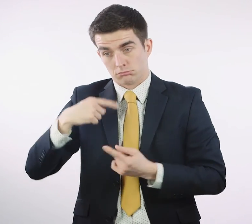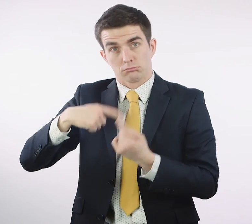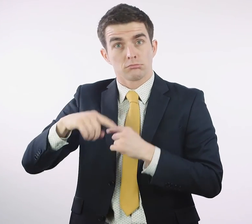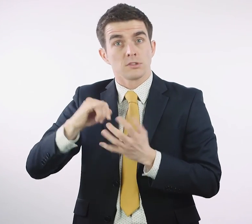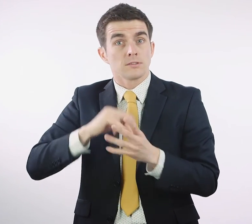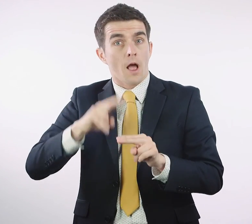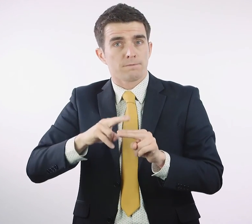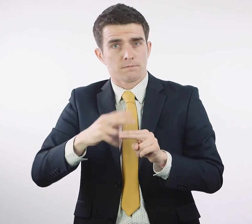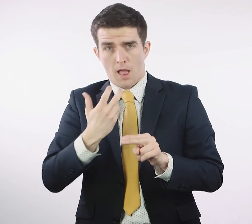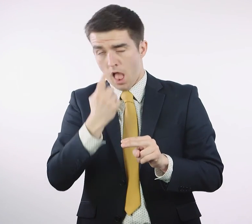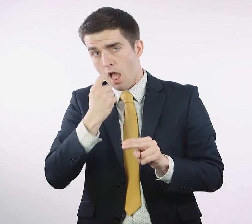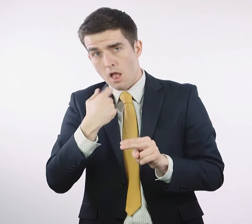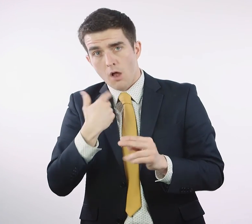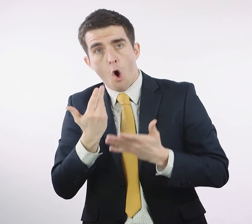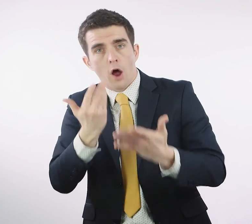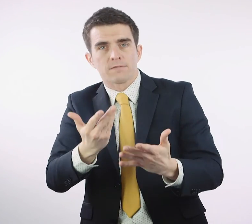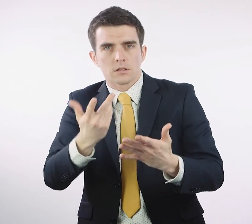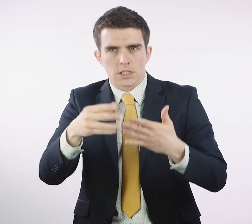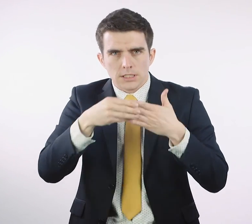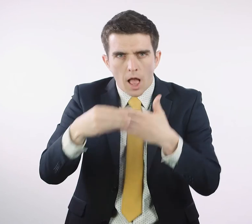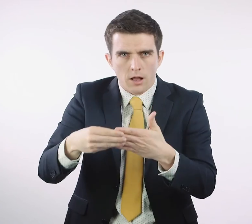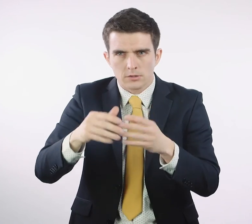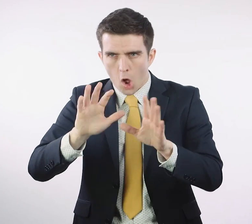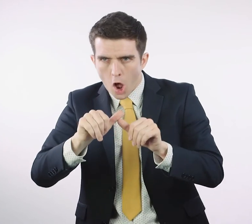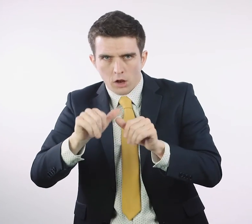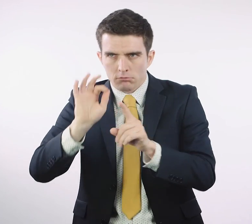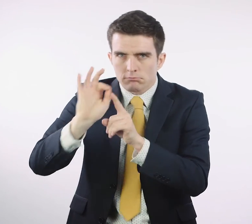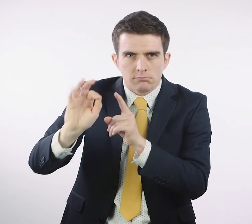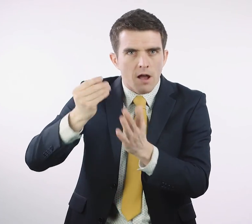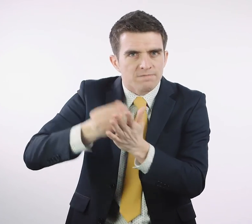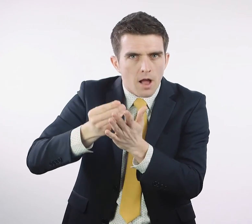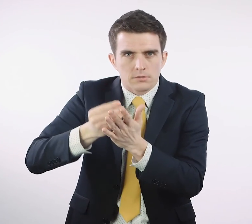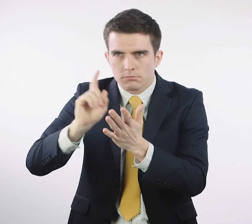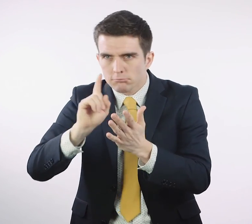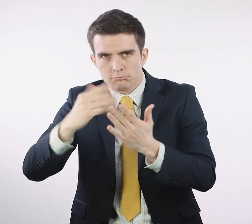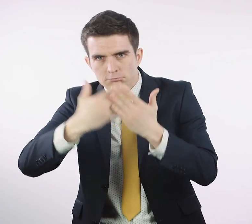and project development across the full range of arts activities in Northern Ireland.